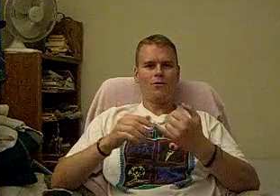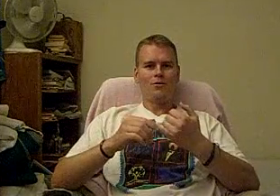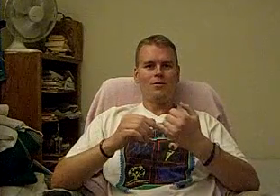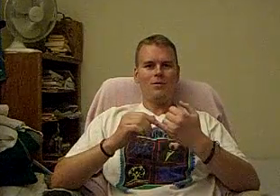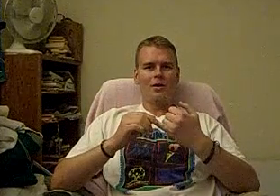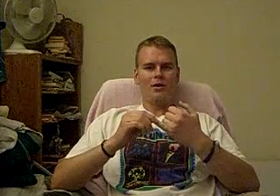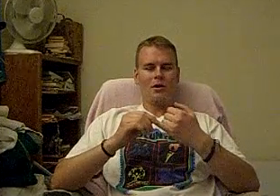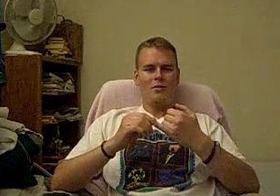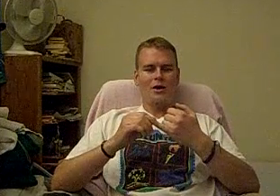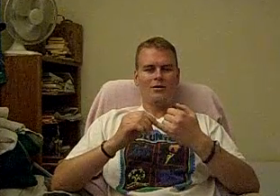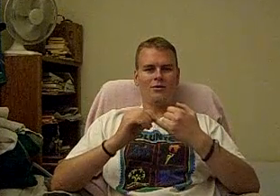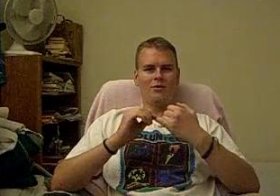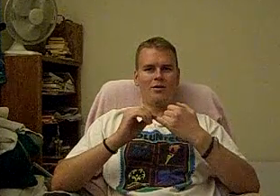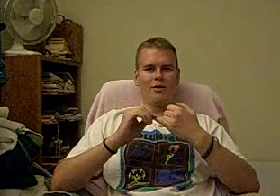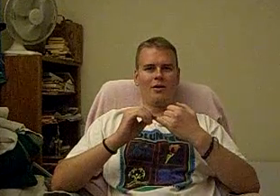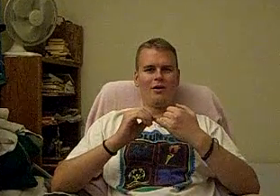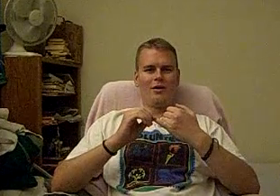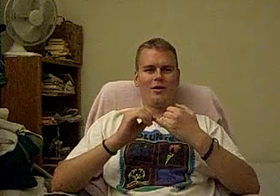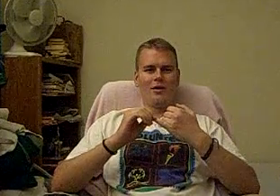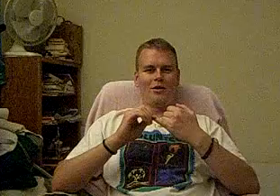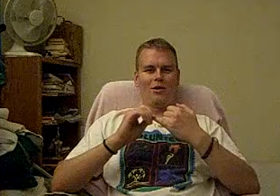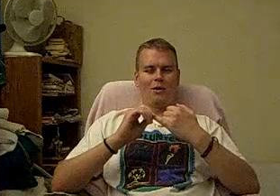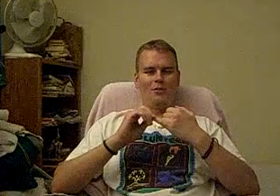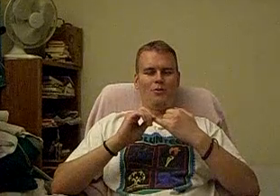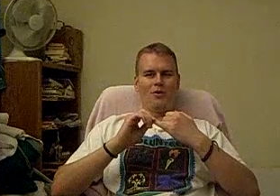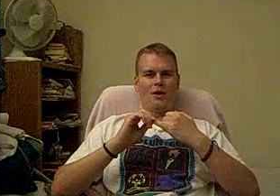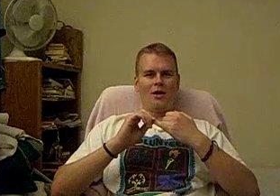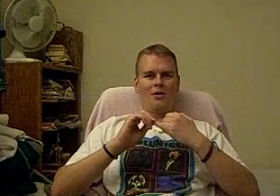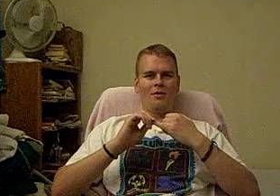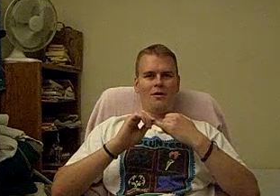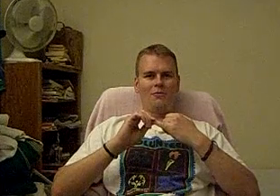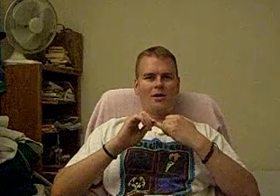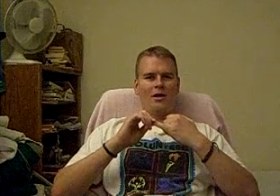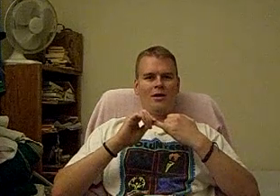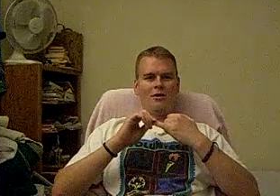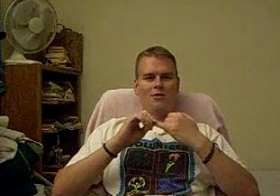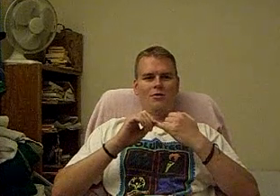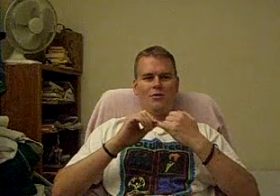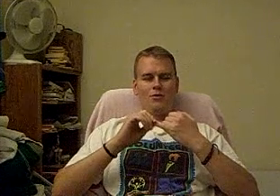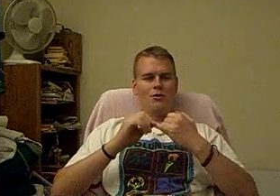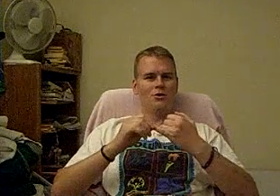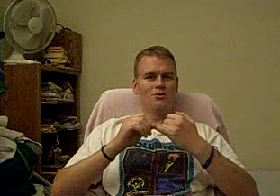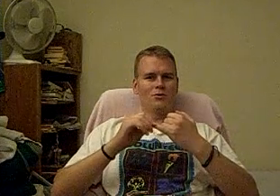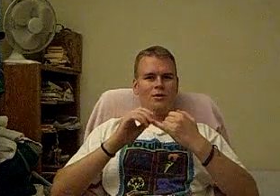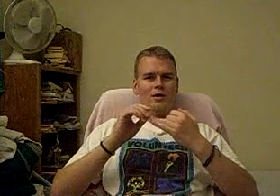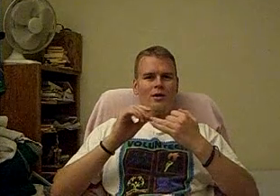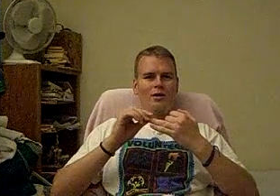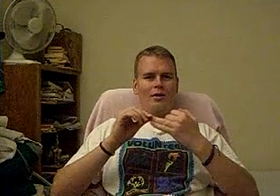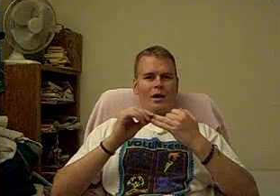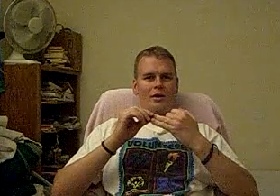combatants, come up with a fight that is original, that